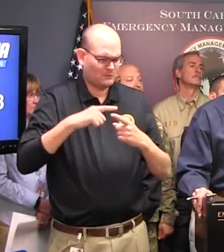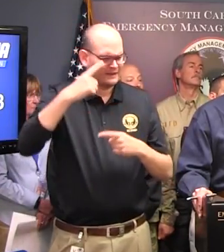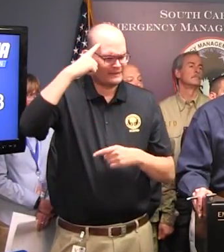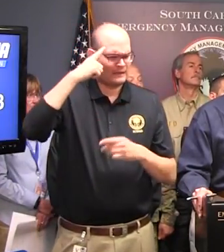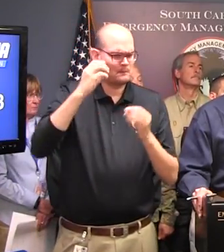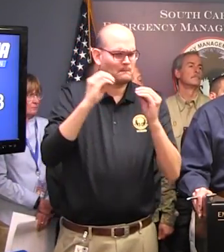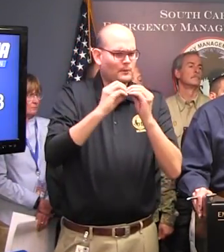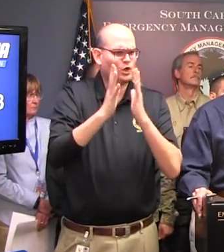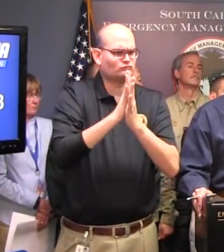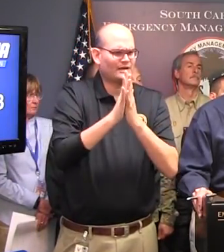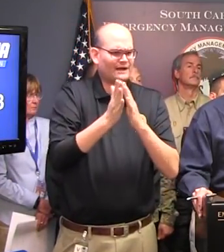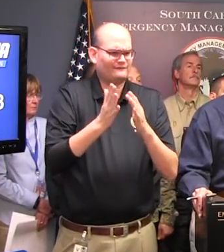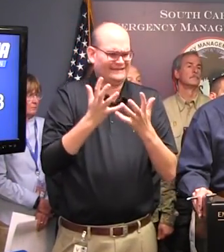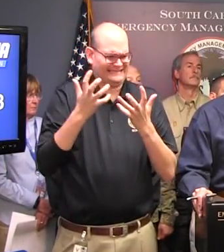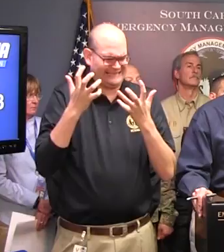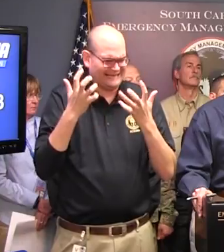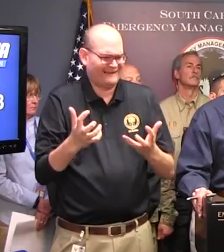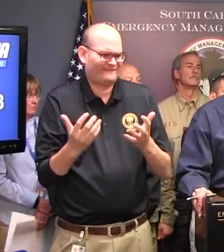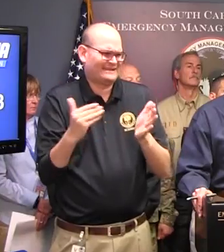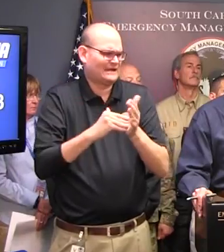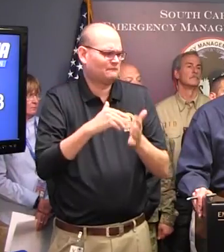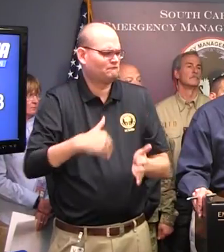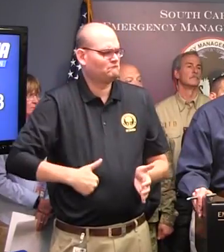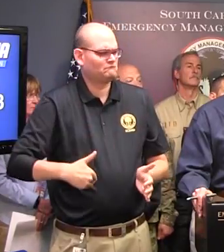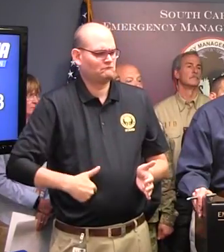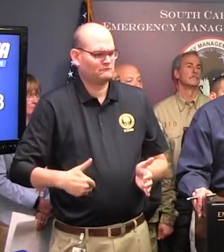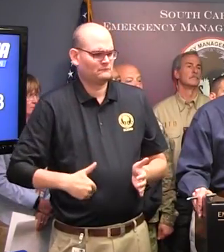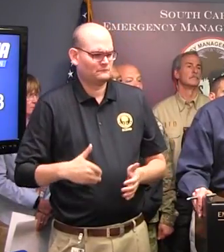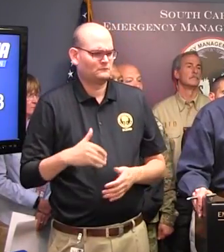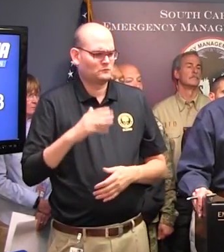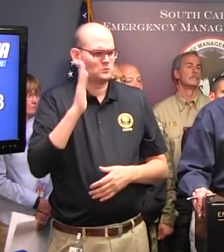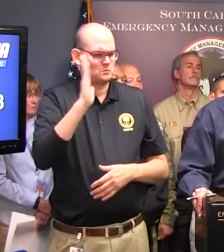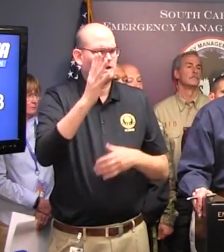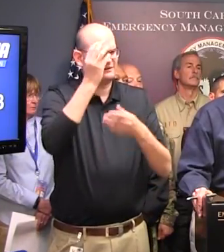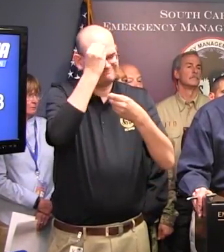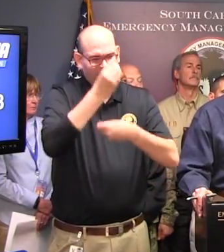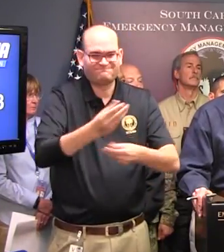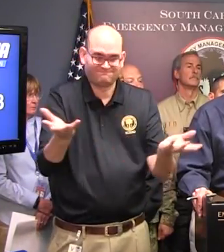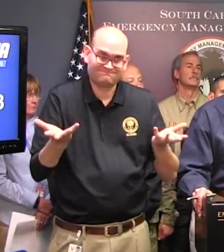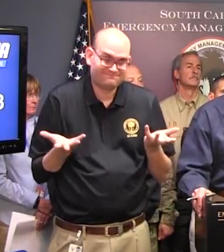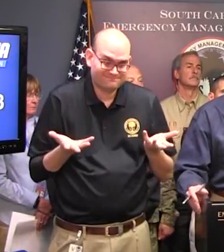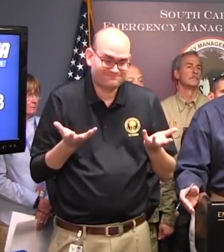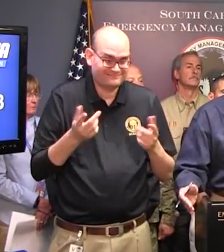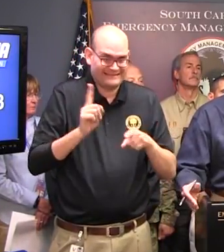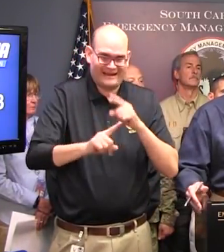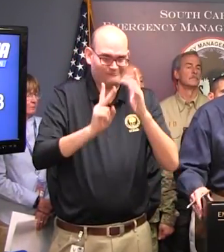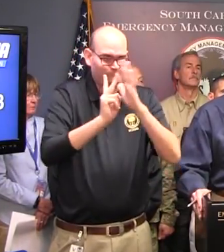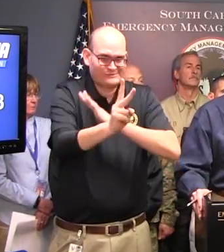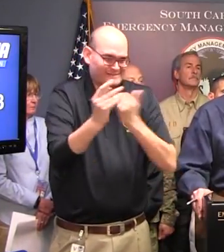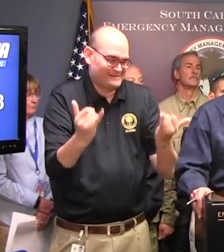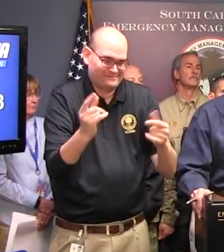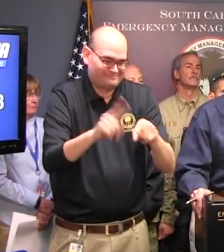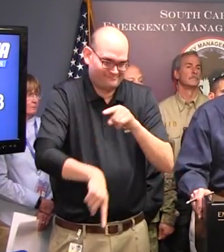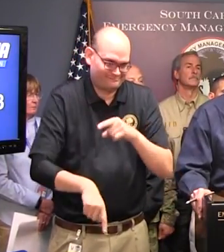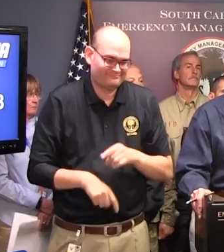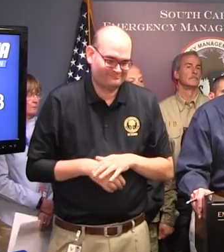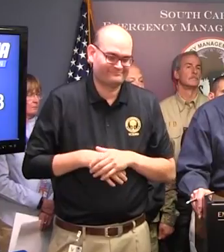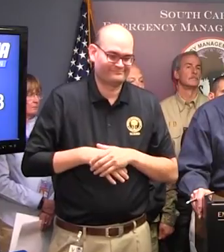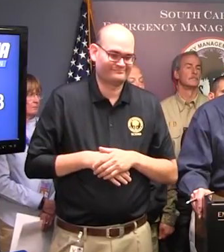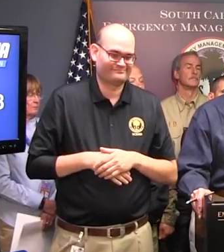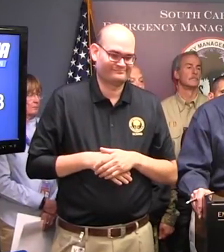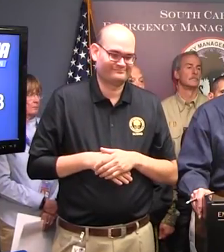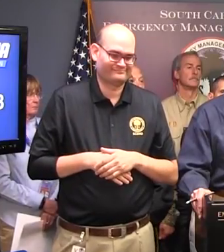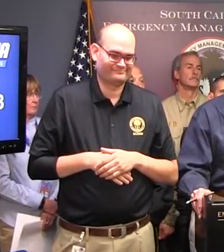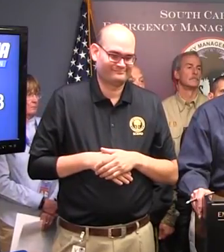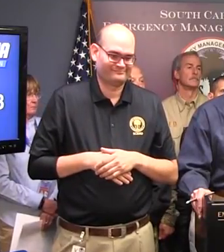of the worst areas? We'll report that. That's a moving target, as they say, just like what we're doing now. We don't know exactly